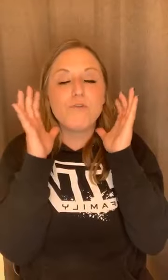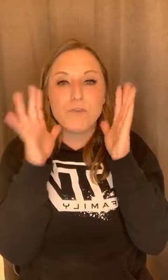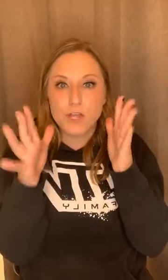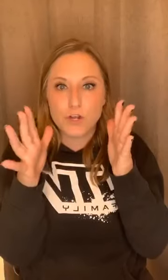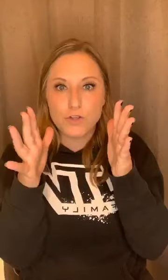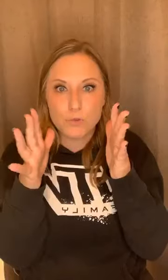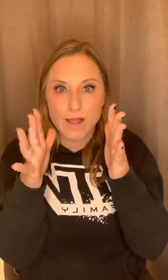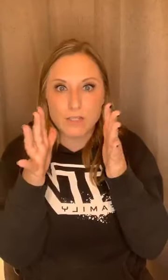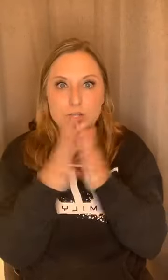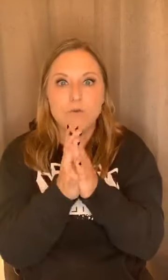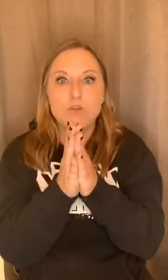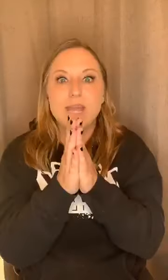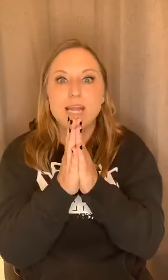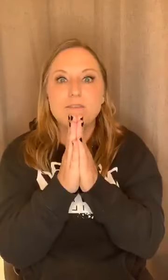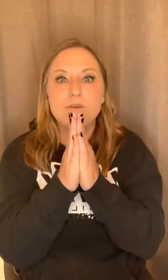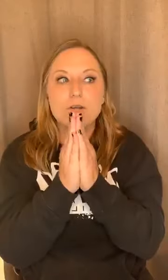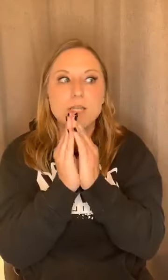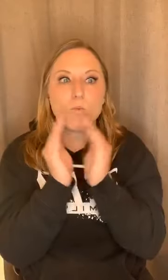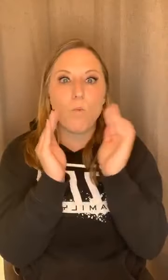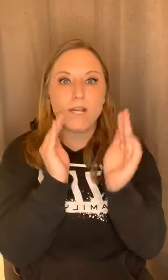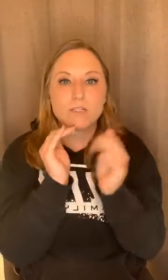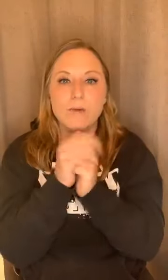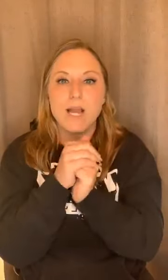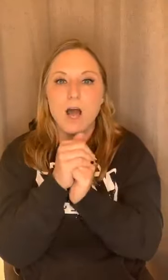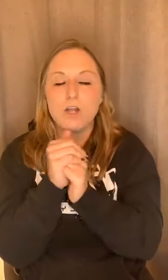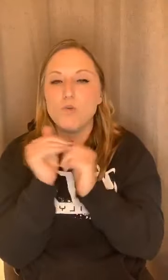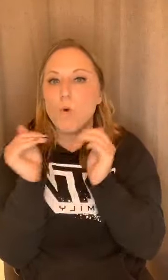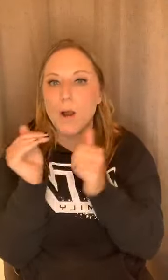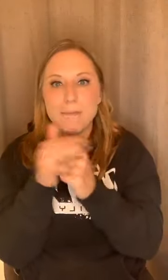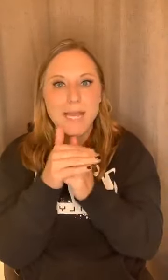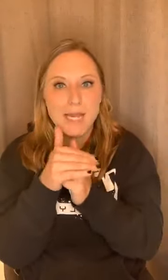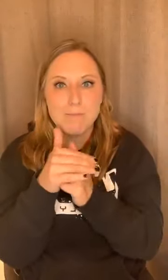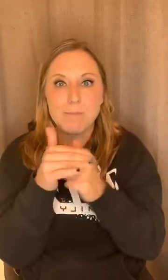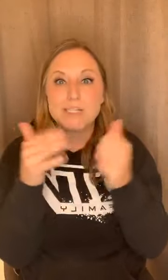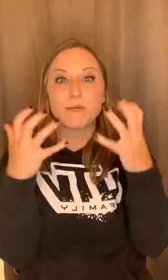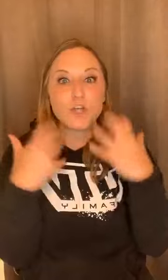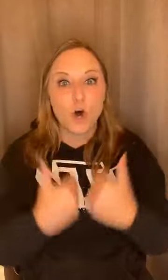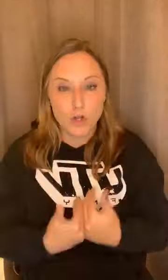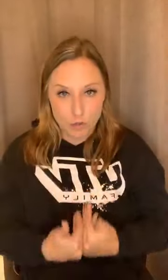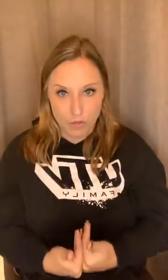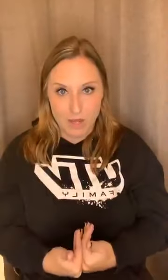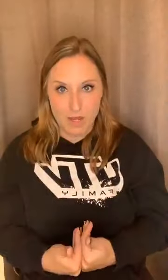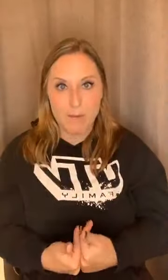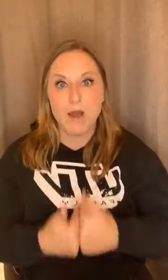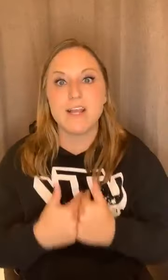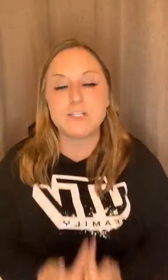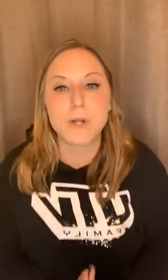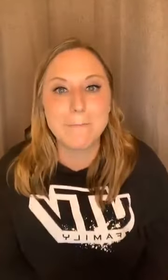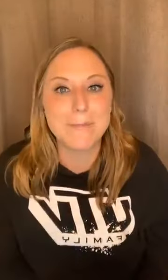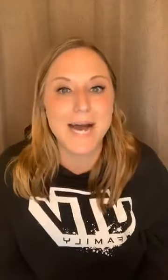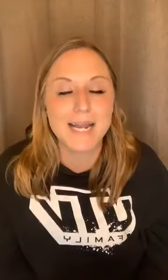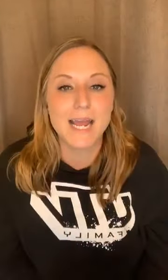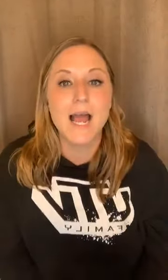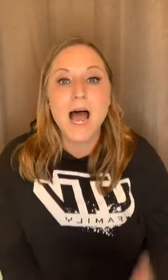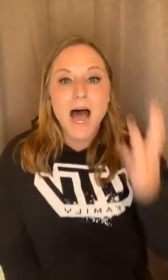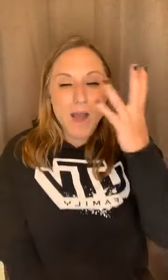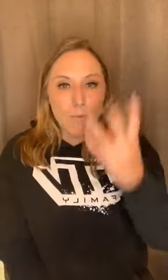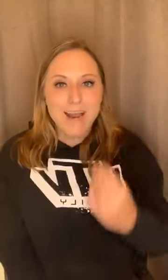feel like you're in the twilight zone. You can't even focus on what is going on. You aren't making any memories because all you're thinking about is your body. When